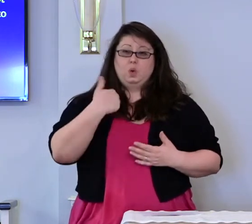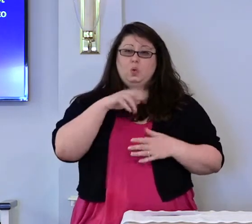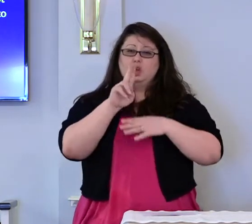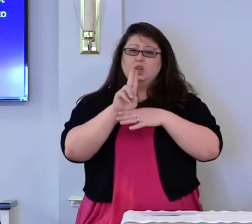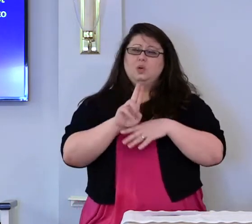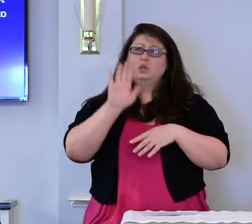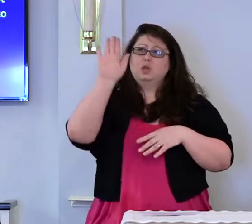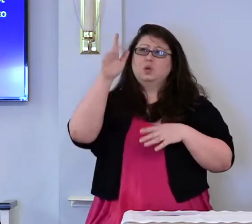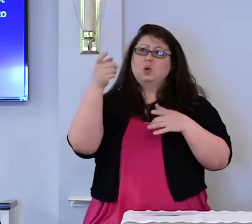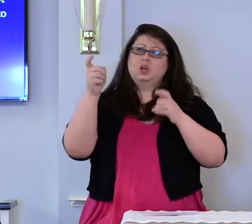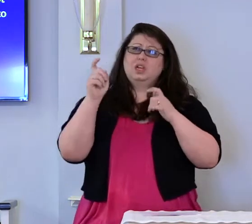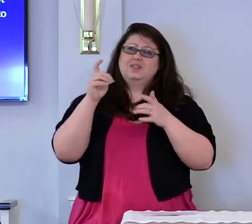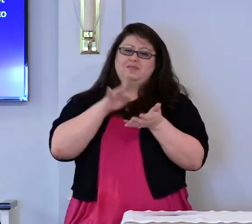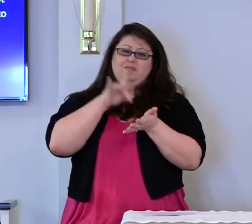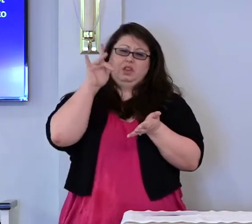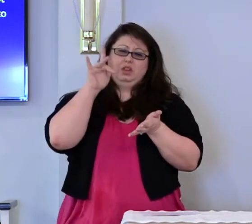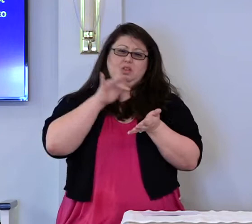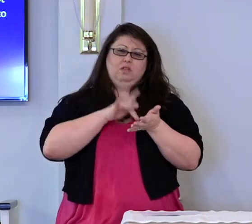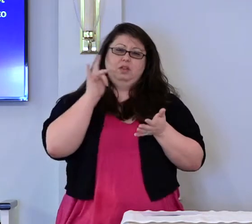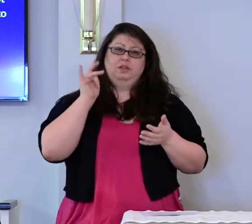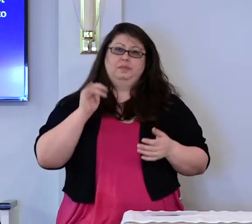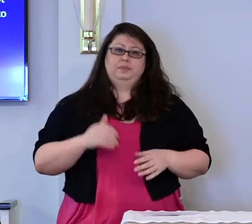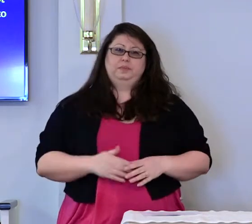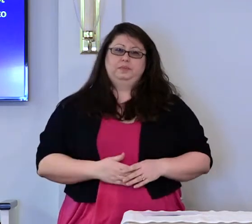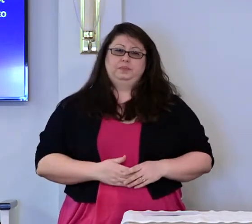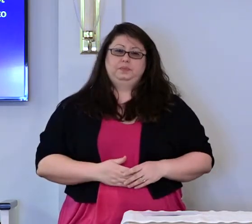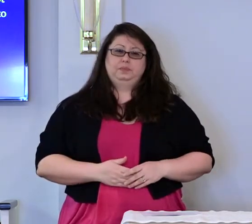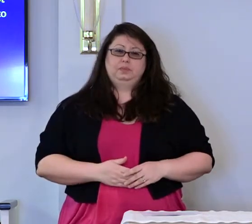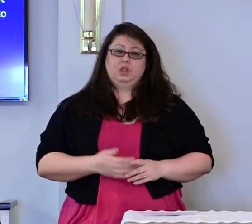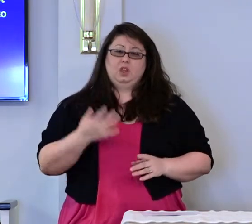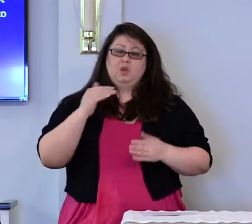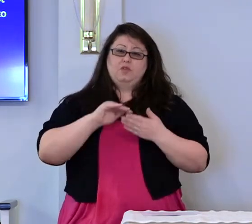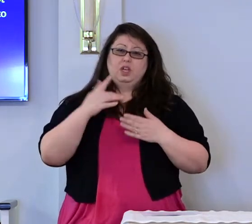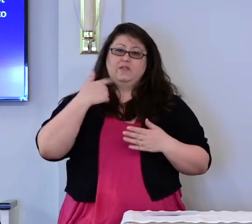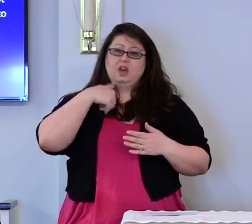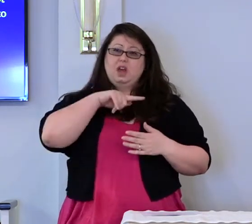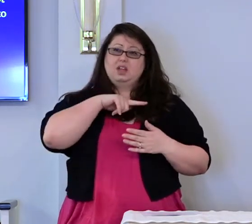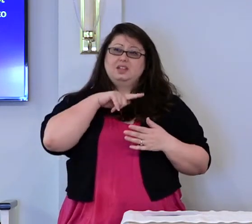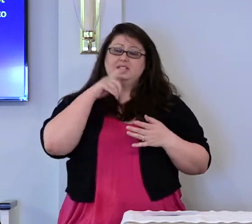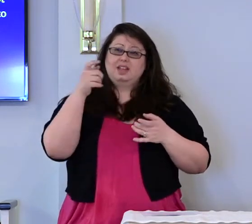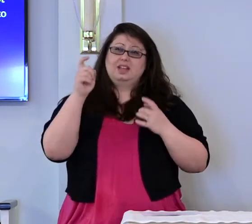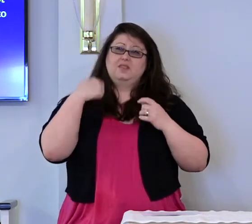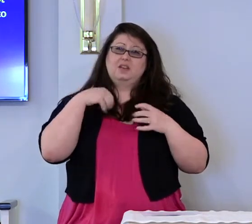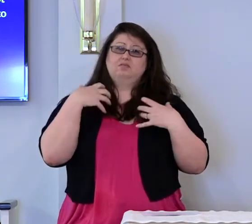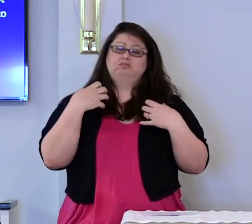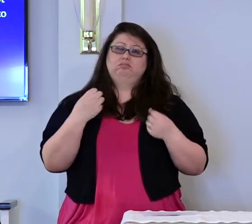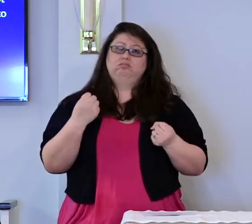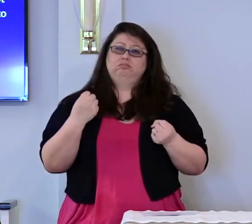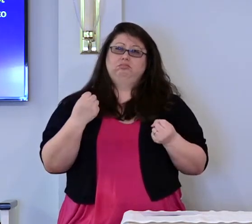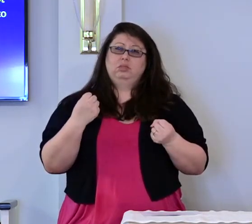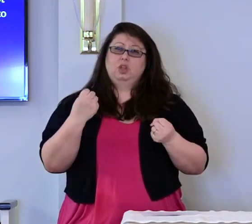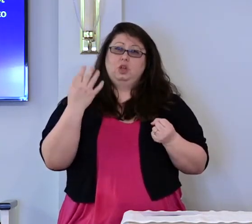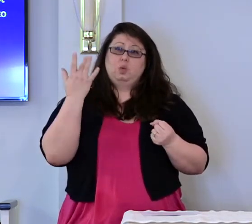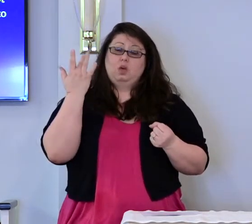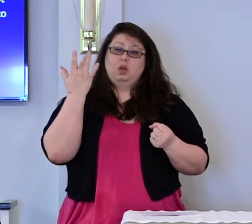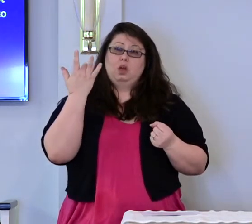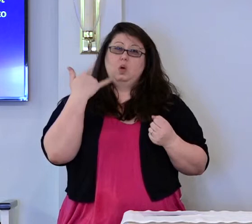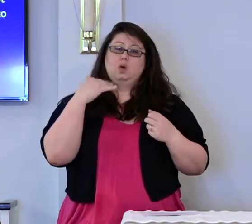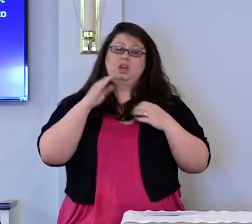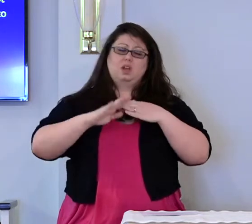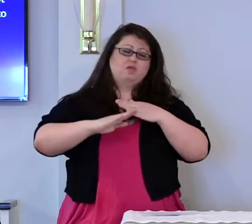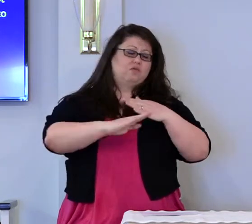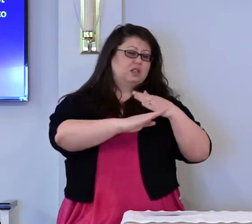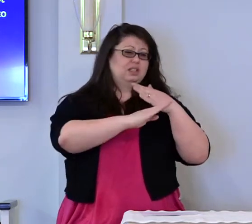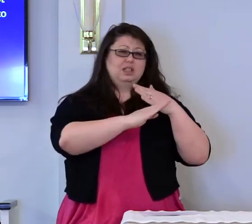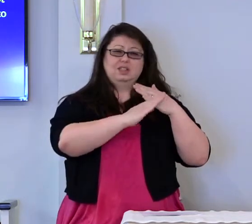use your gifts to our own ends. Forgive us and restore us, that we may resist